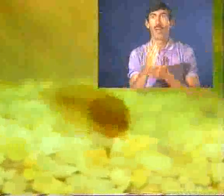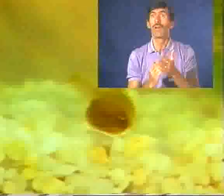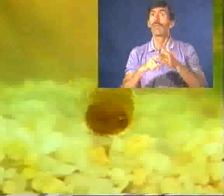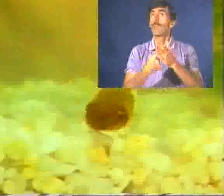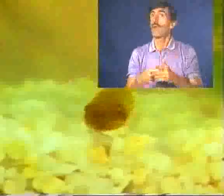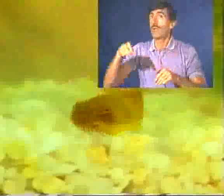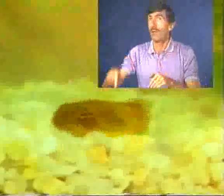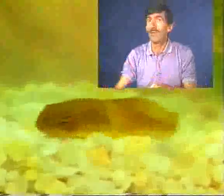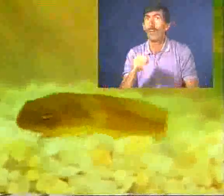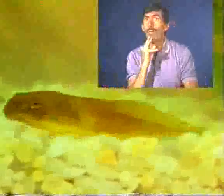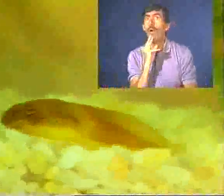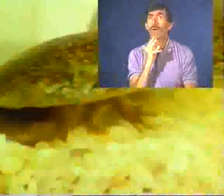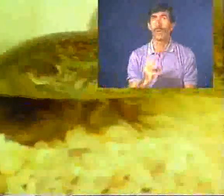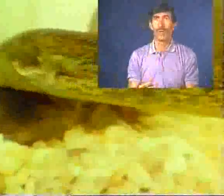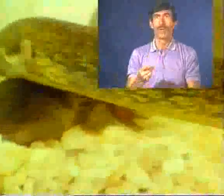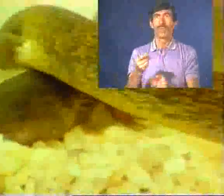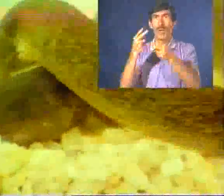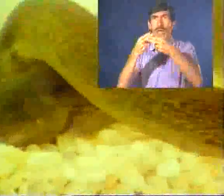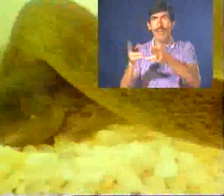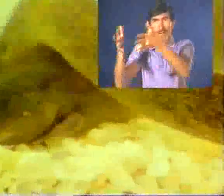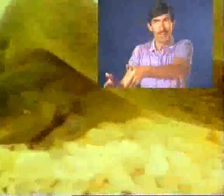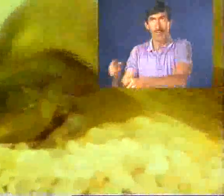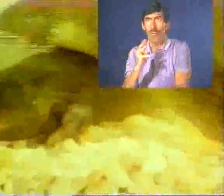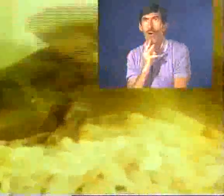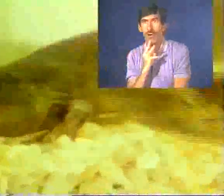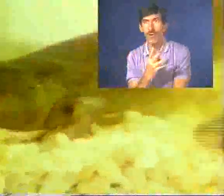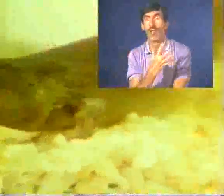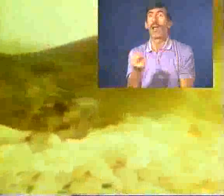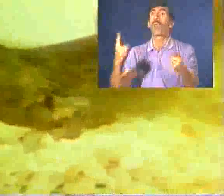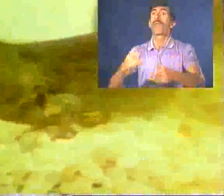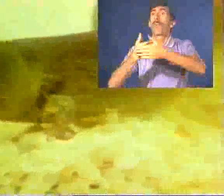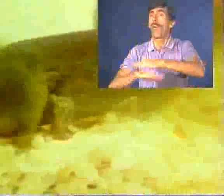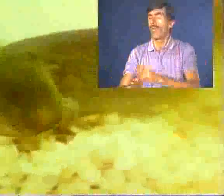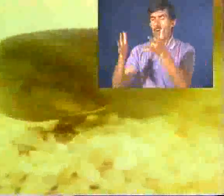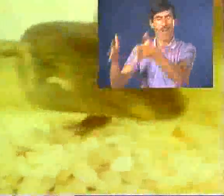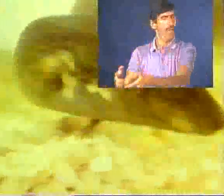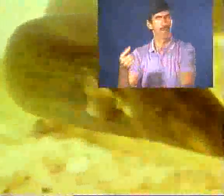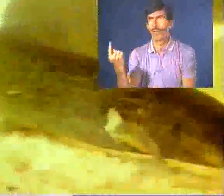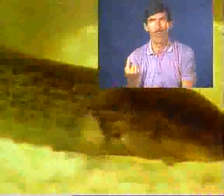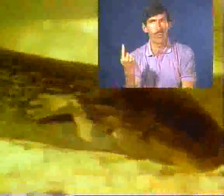Some start down in the water, from age left in the water, and when they're born, they're all alone.